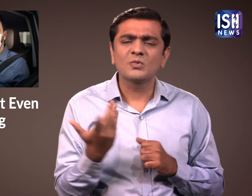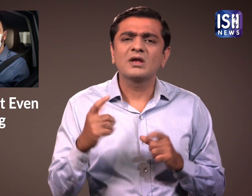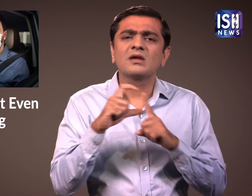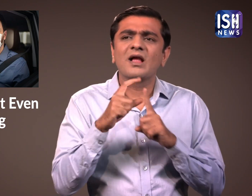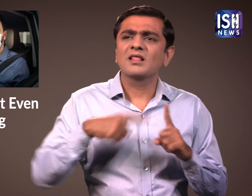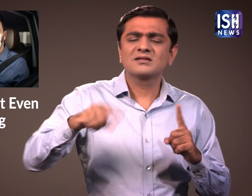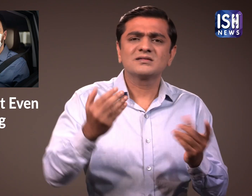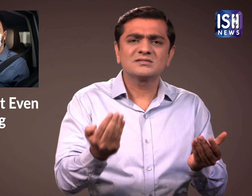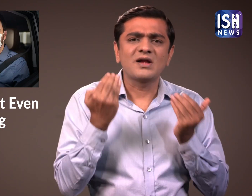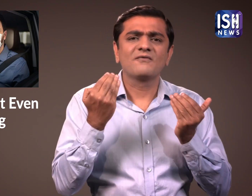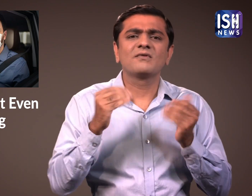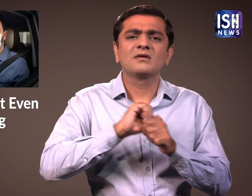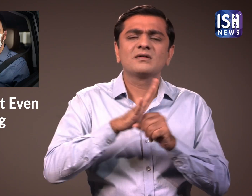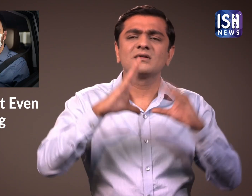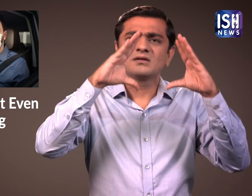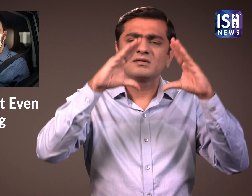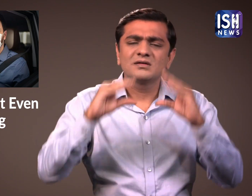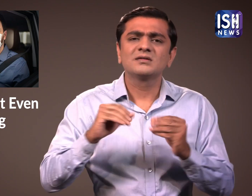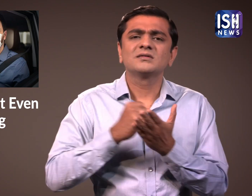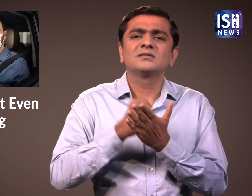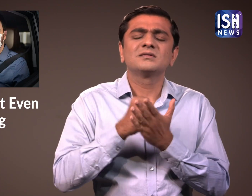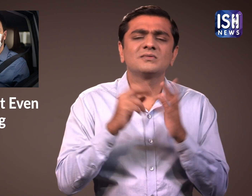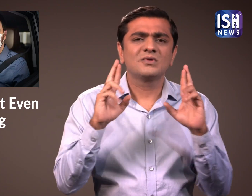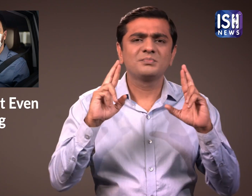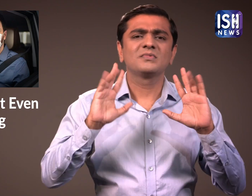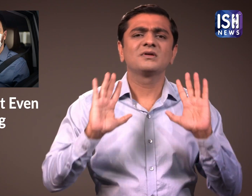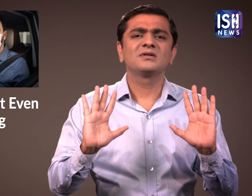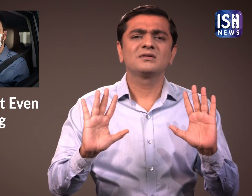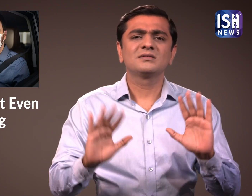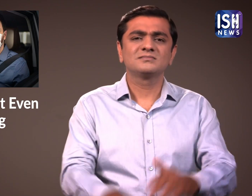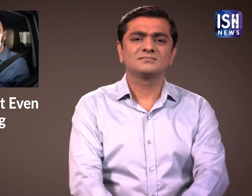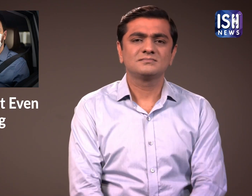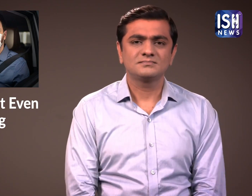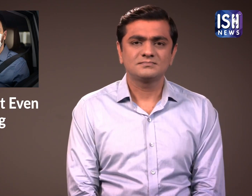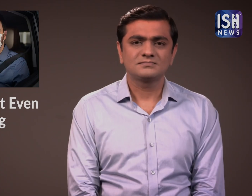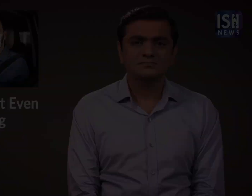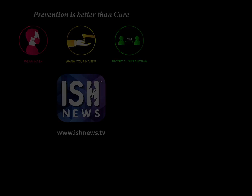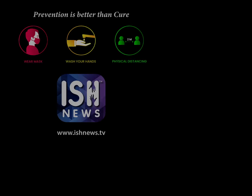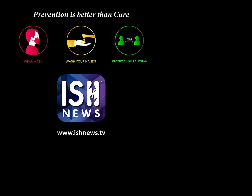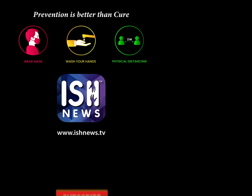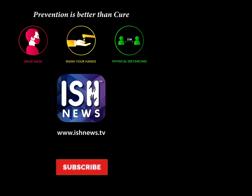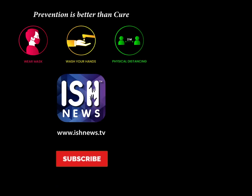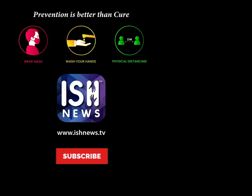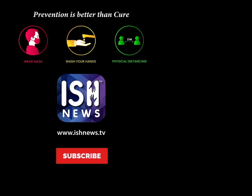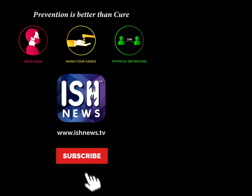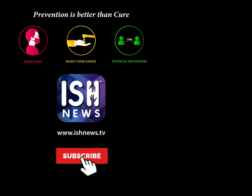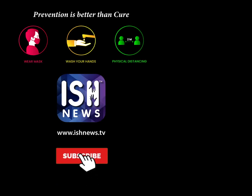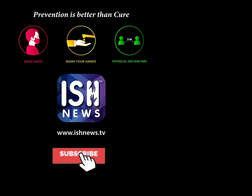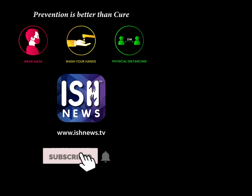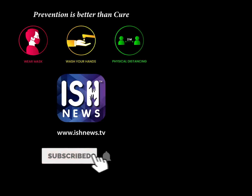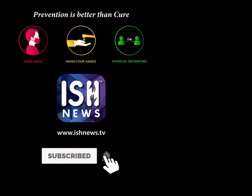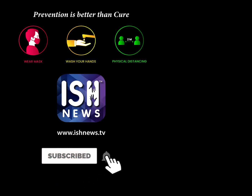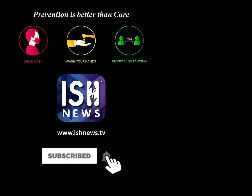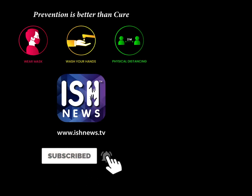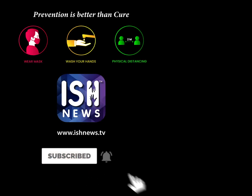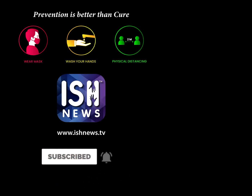This will keep Delhi safe and contain the cases. legislator différents. The court consists of